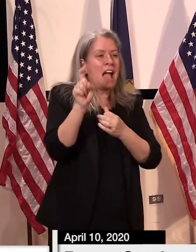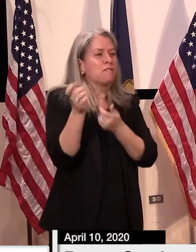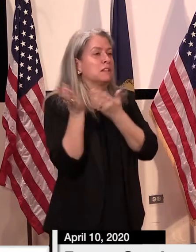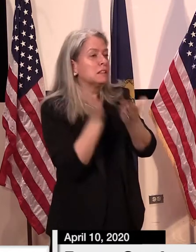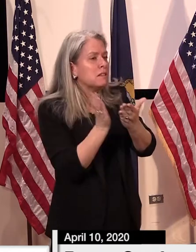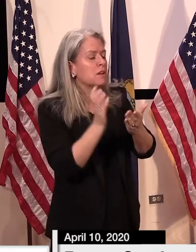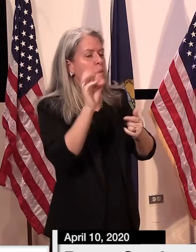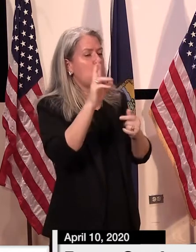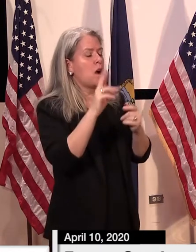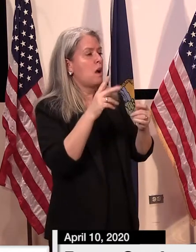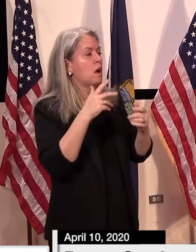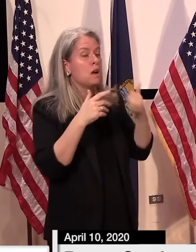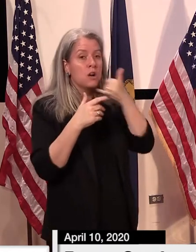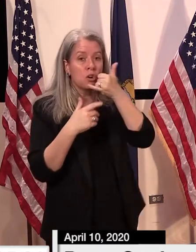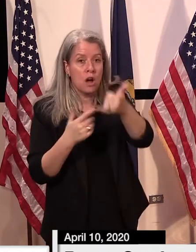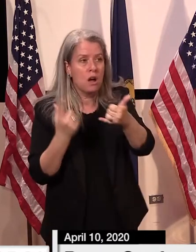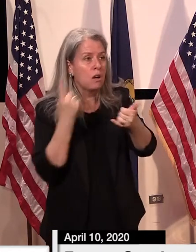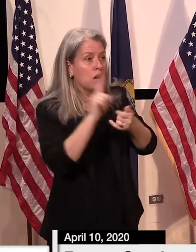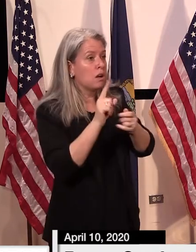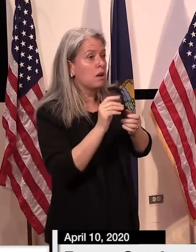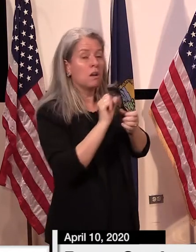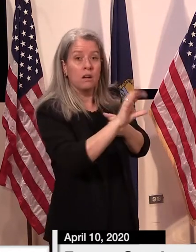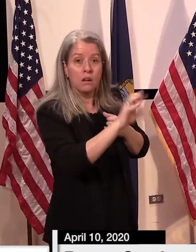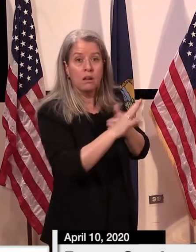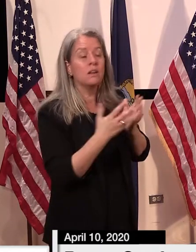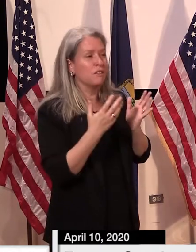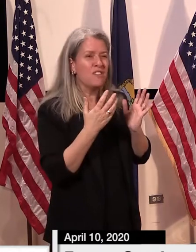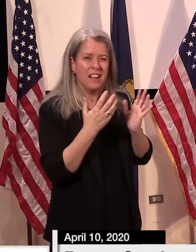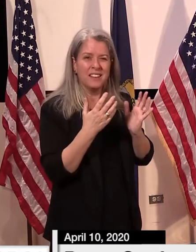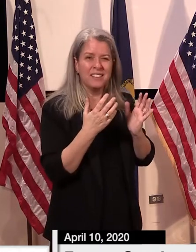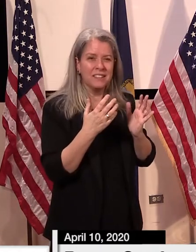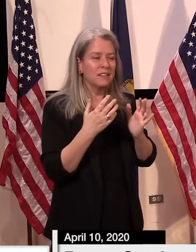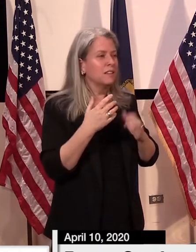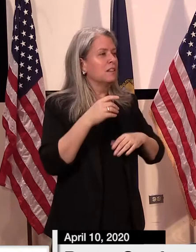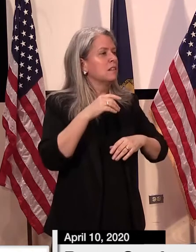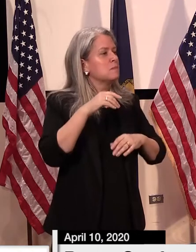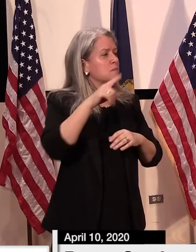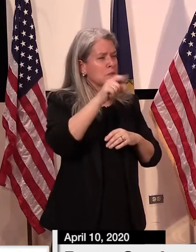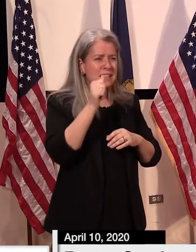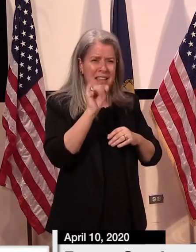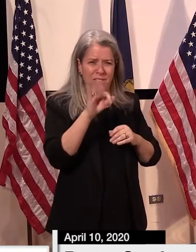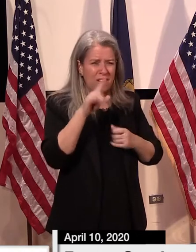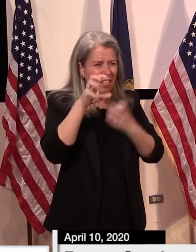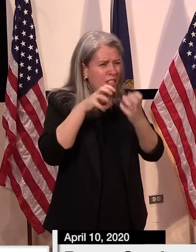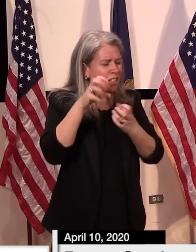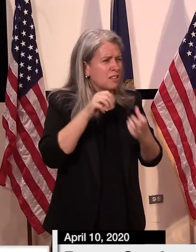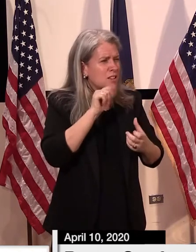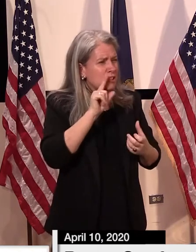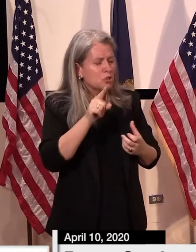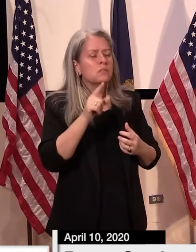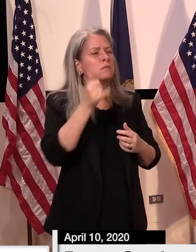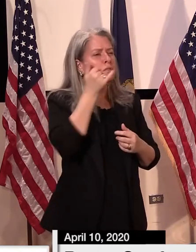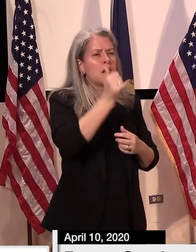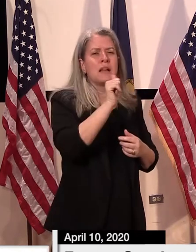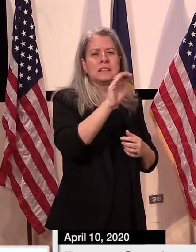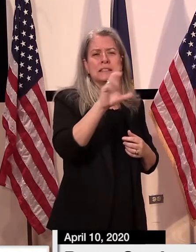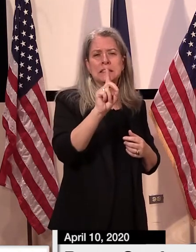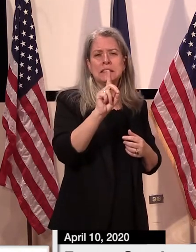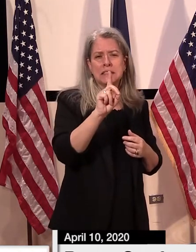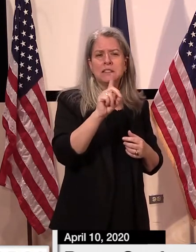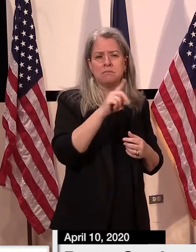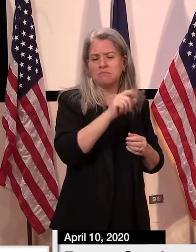It can contact ACCD in order to get clarity on that. And the